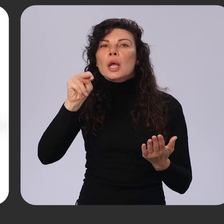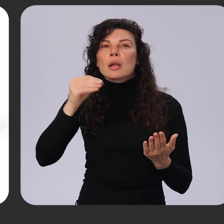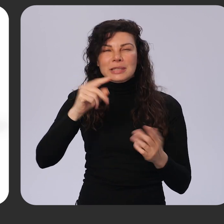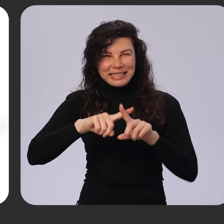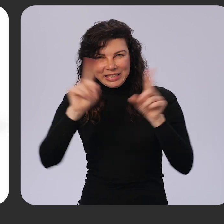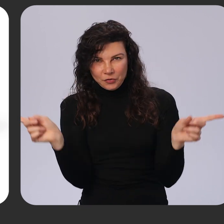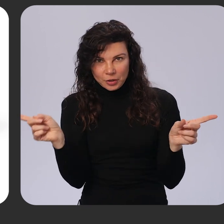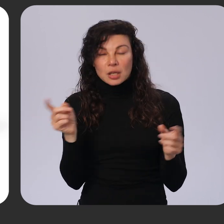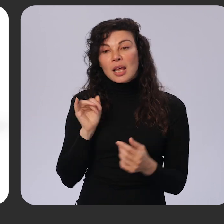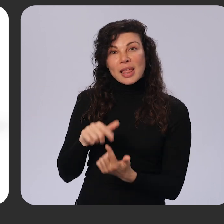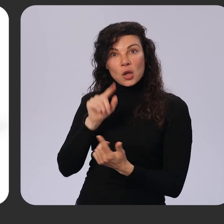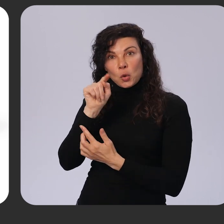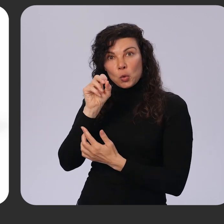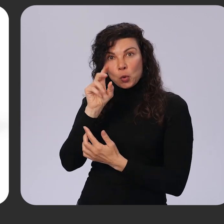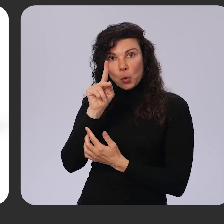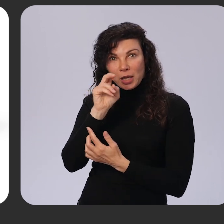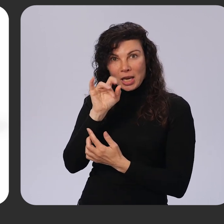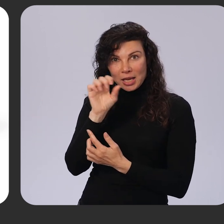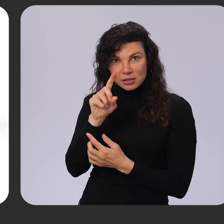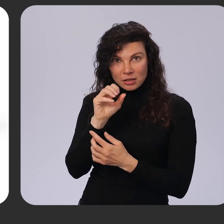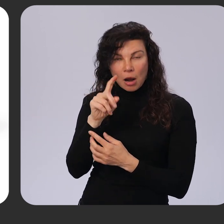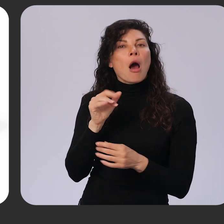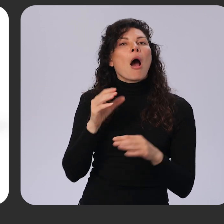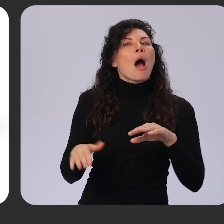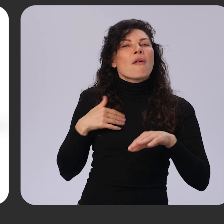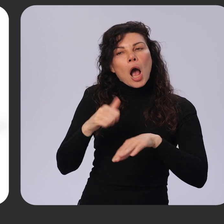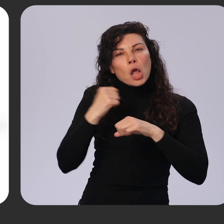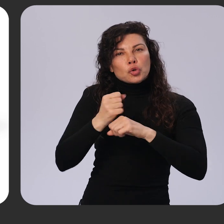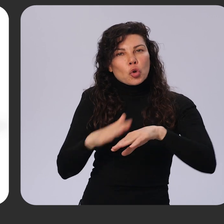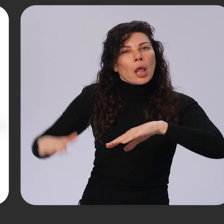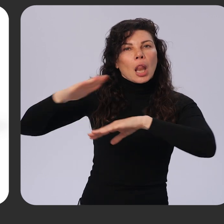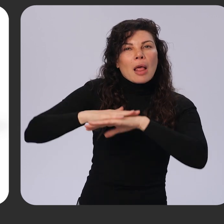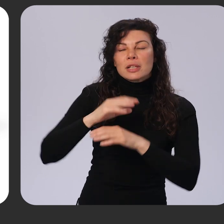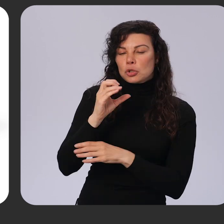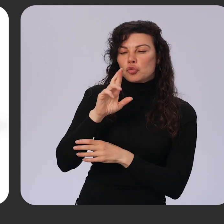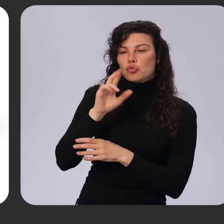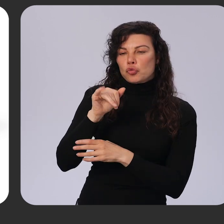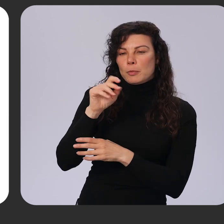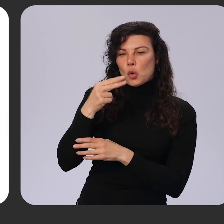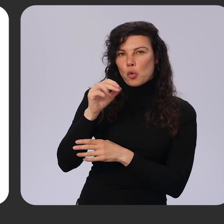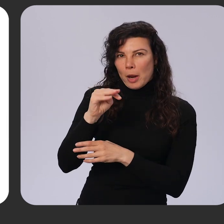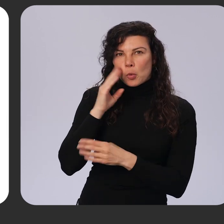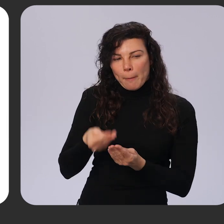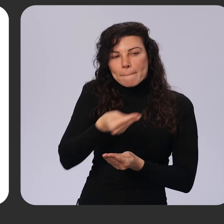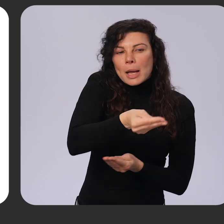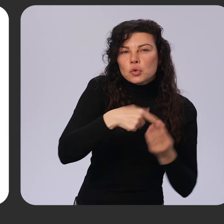additional layer of security in the form of a cryptogram that is generated and then passed to the merchant. Google